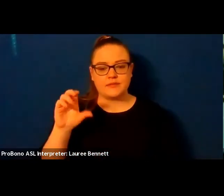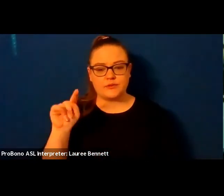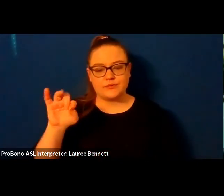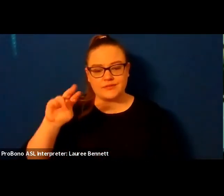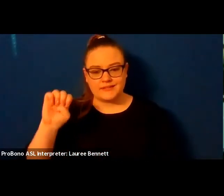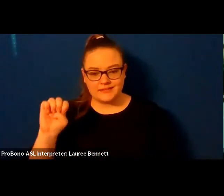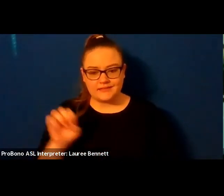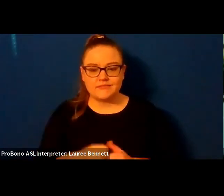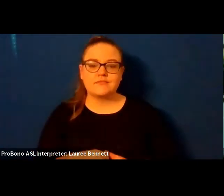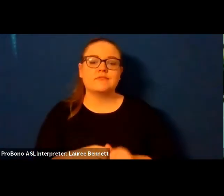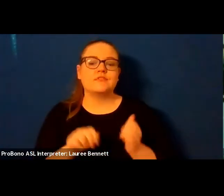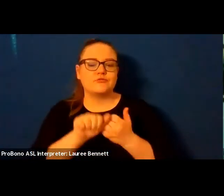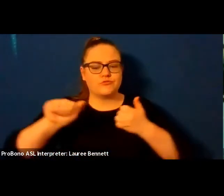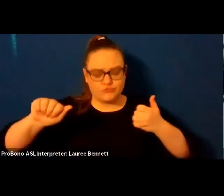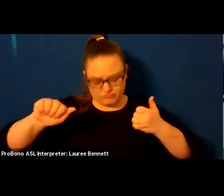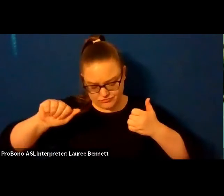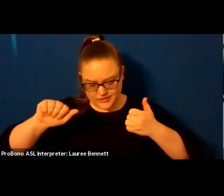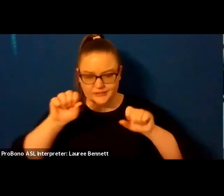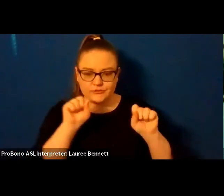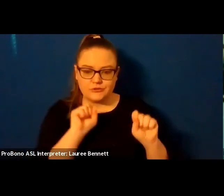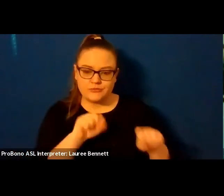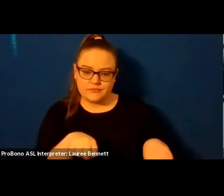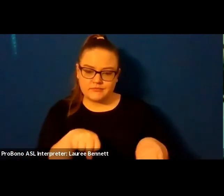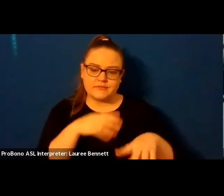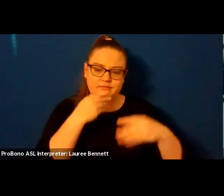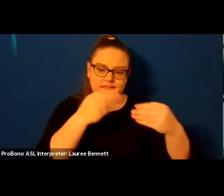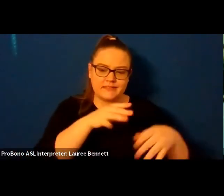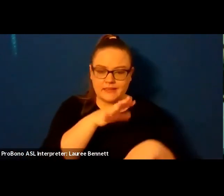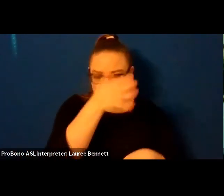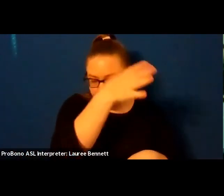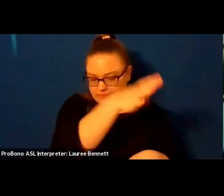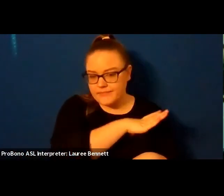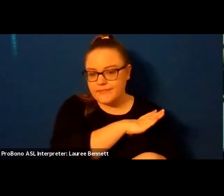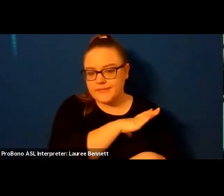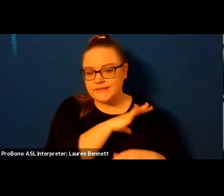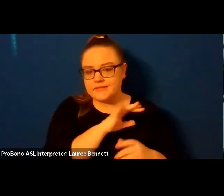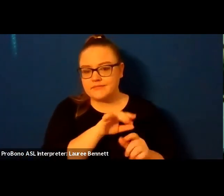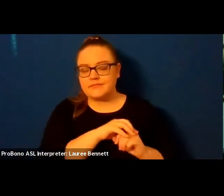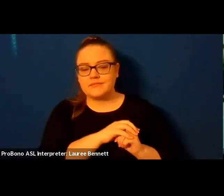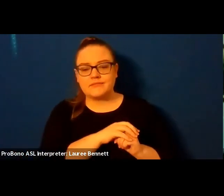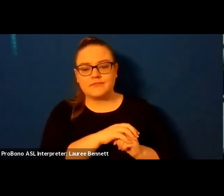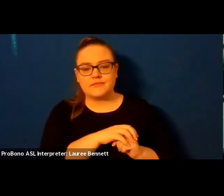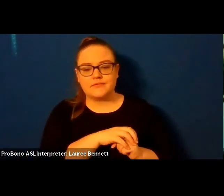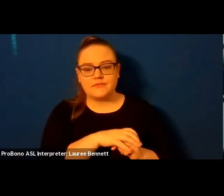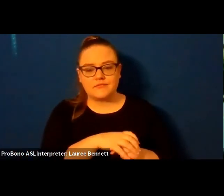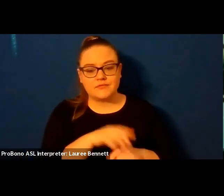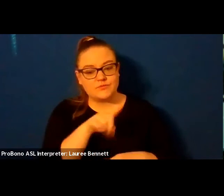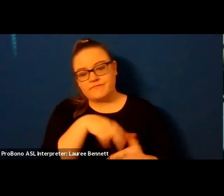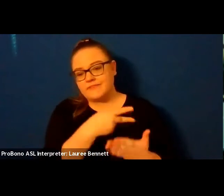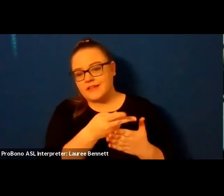they wanted the women what they could love and when you failed and i have called you failure